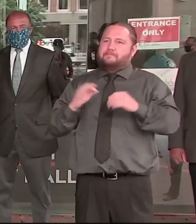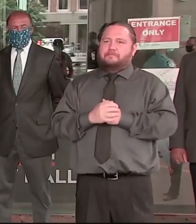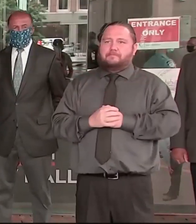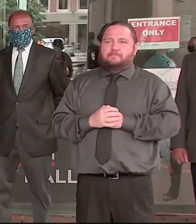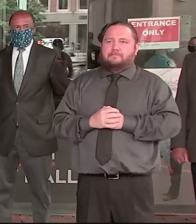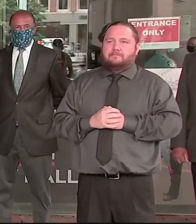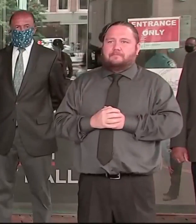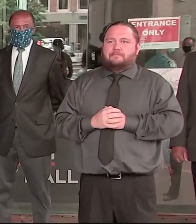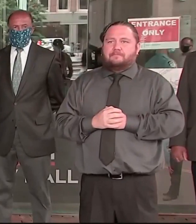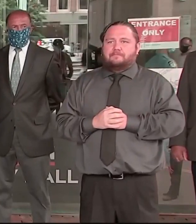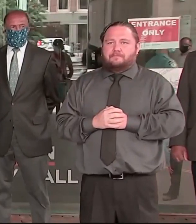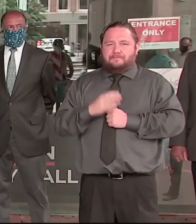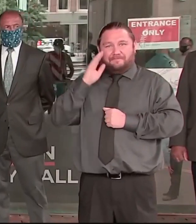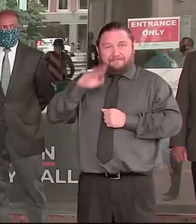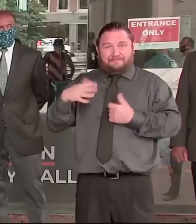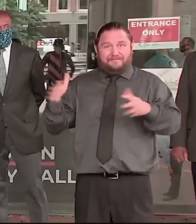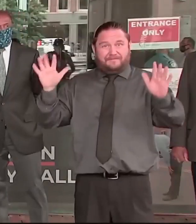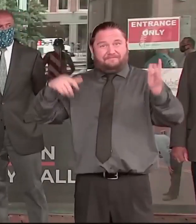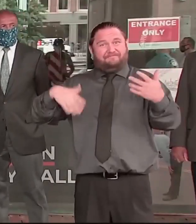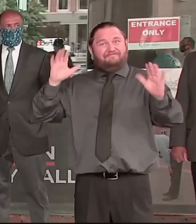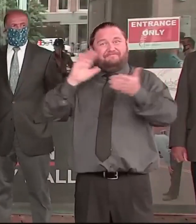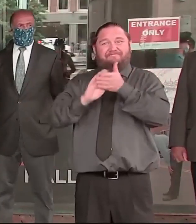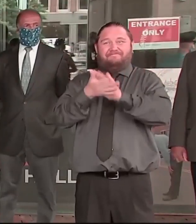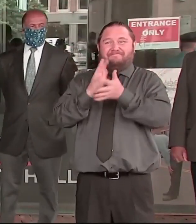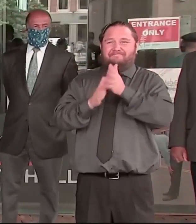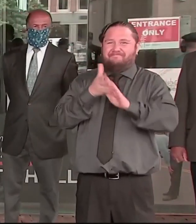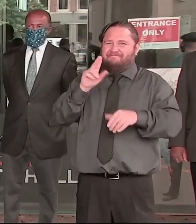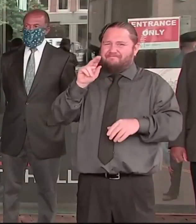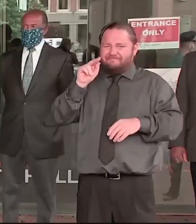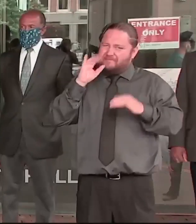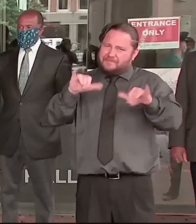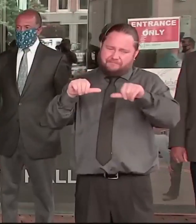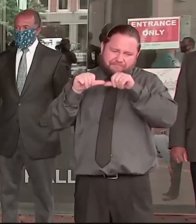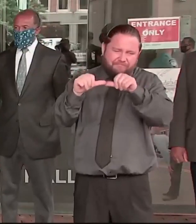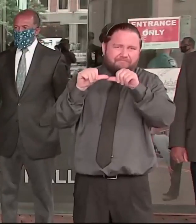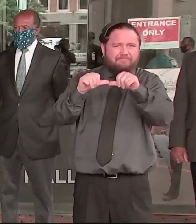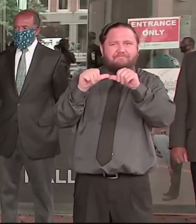right police department to partner with the community to do that work here in Boston.